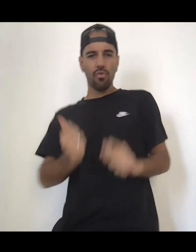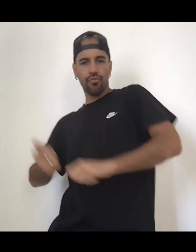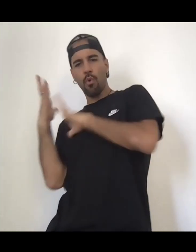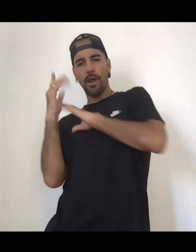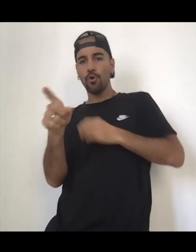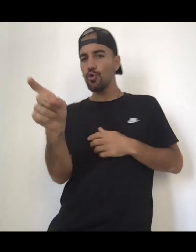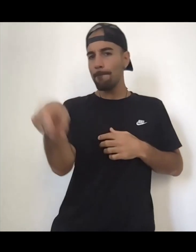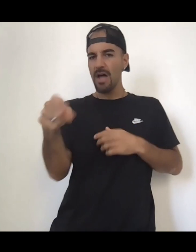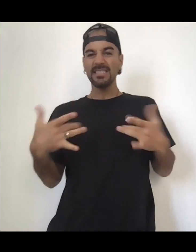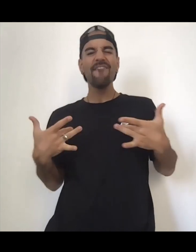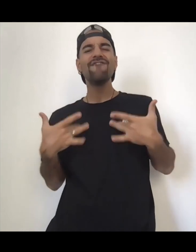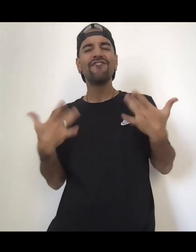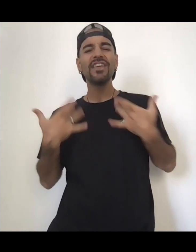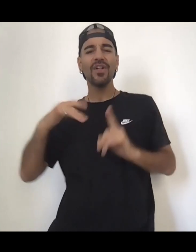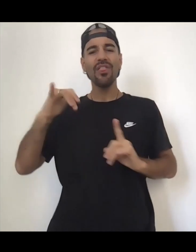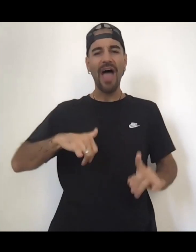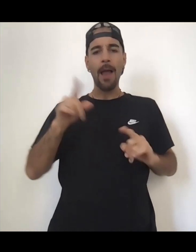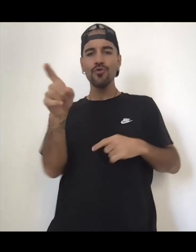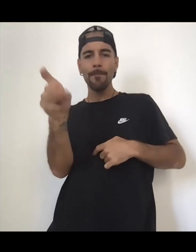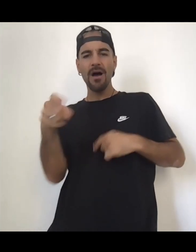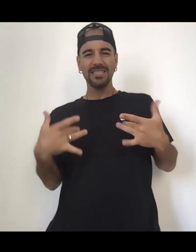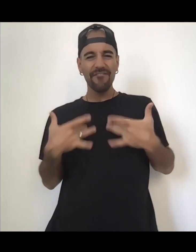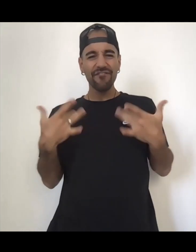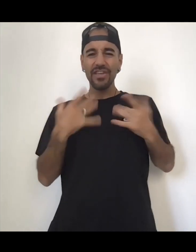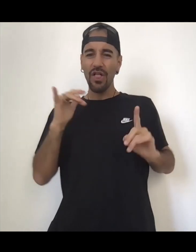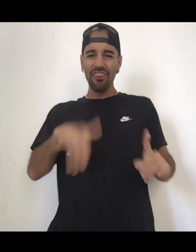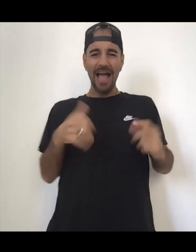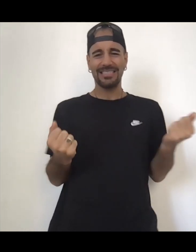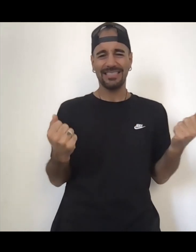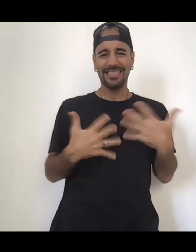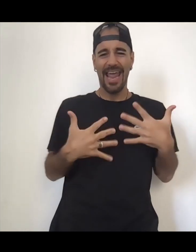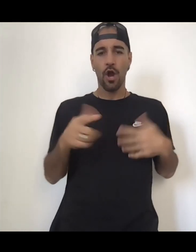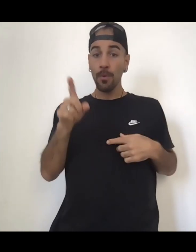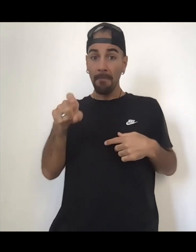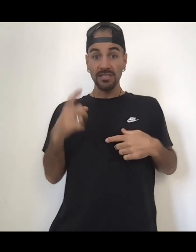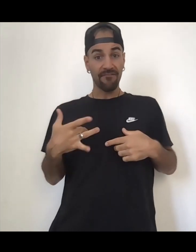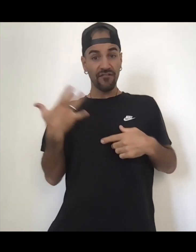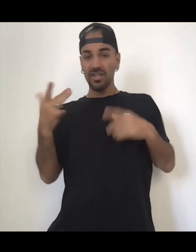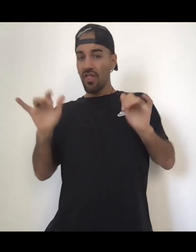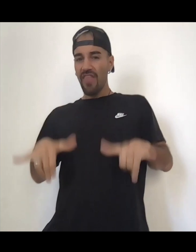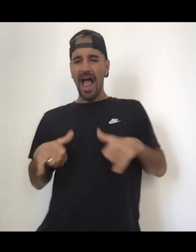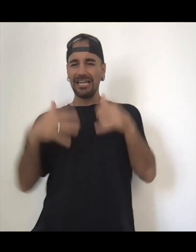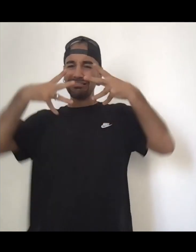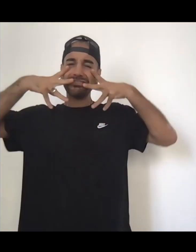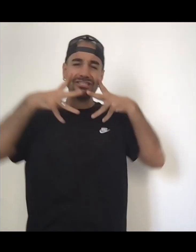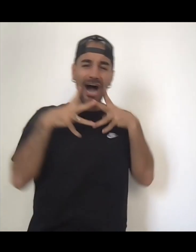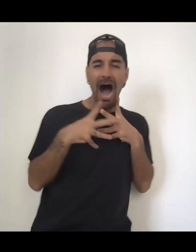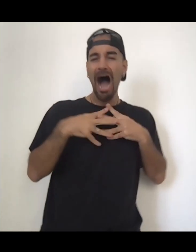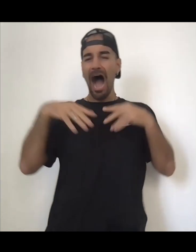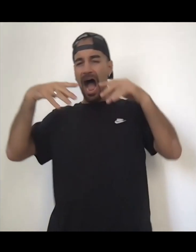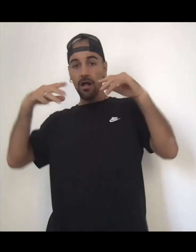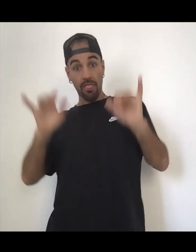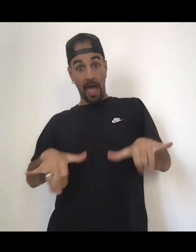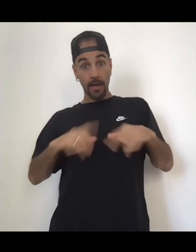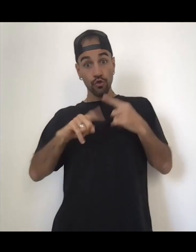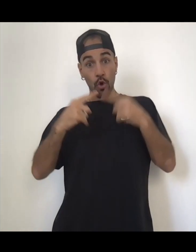feel it. You have to. You have to sit in it. You have to cry it out. You have to scream it out